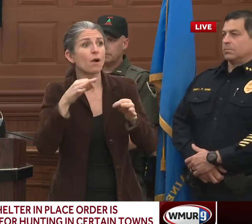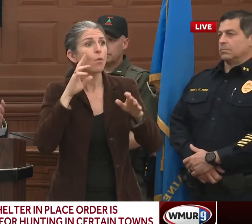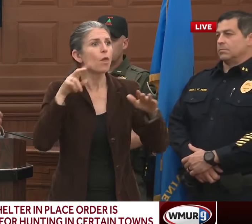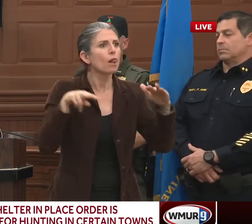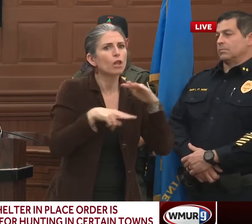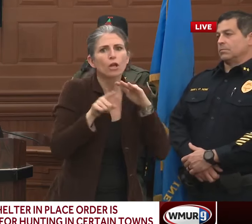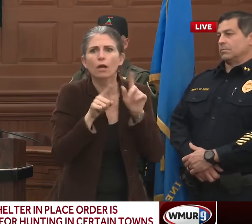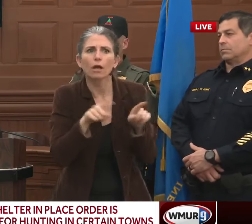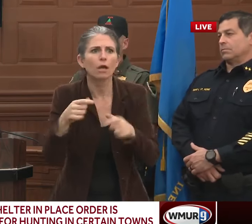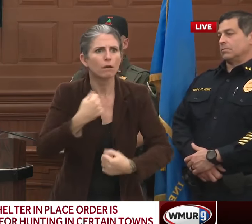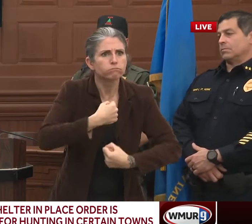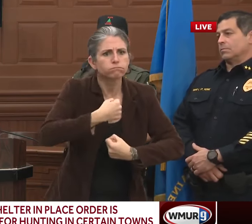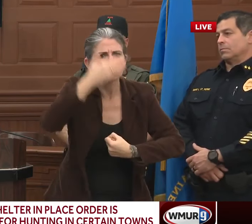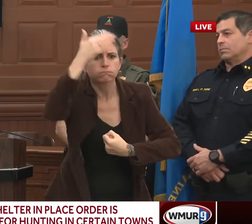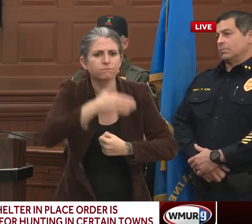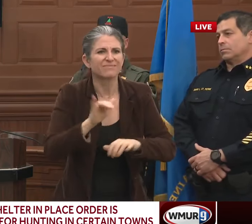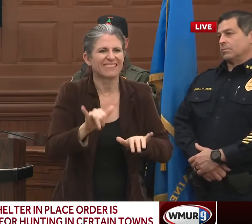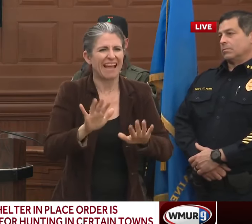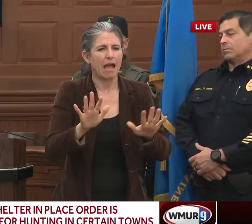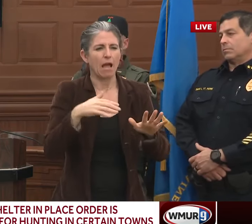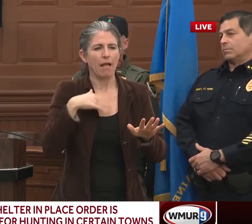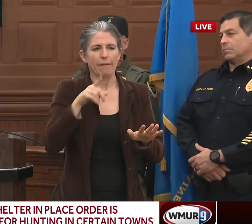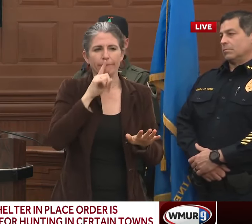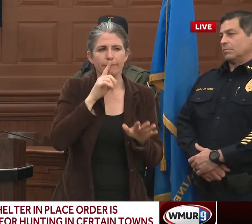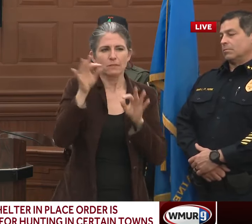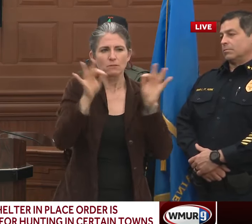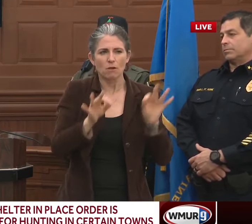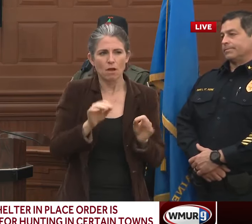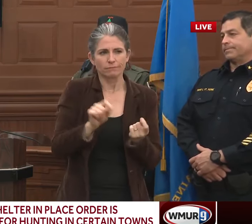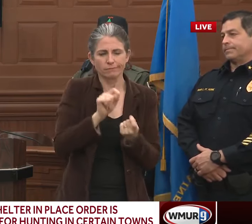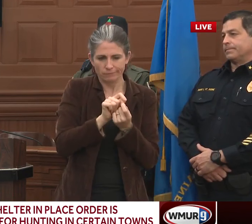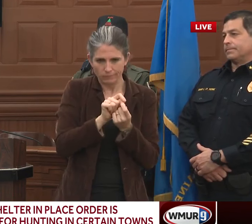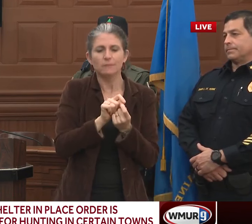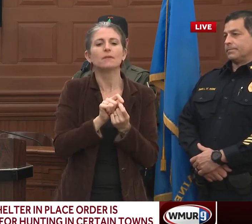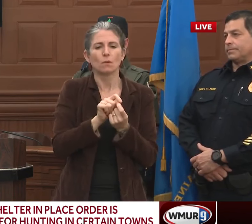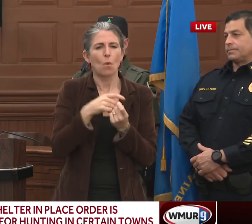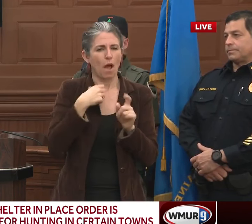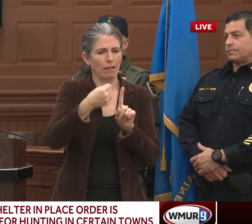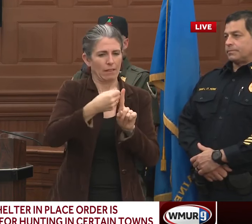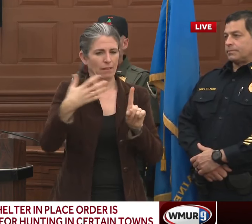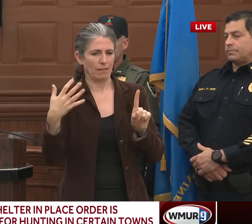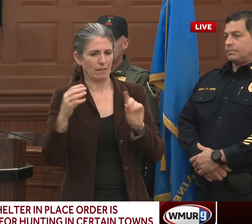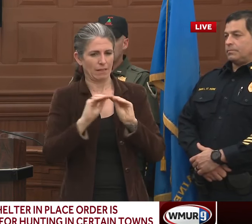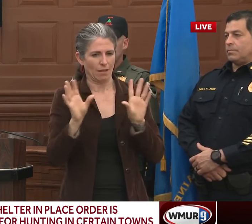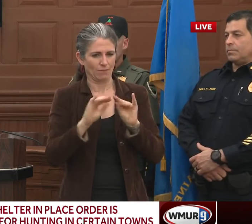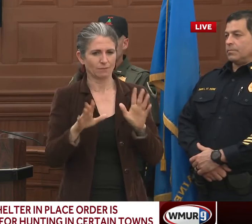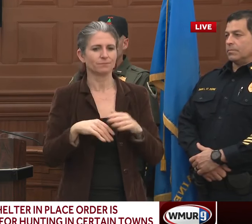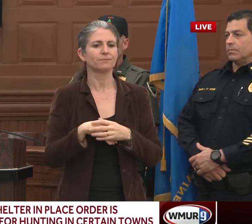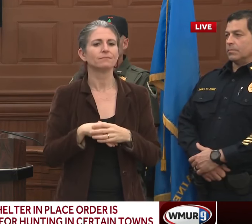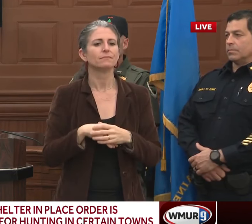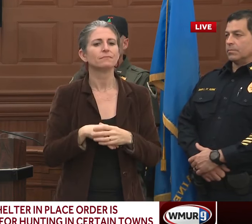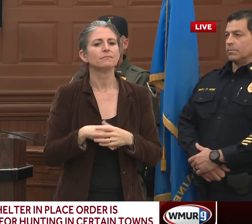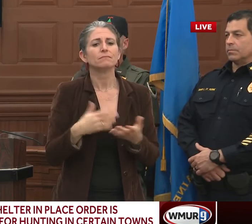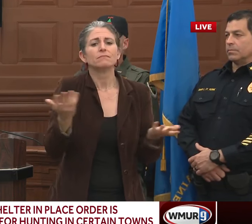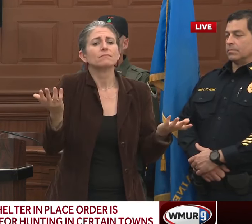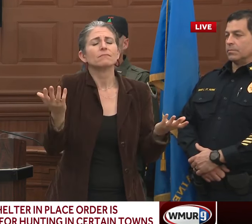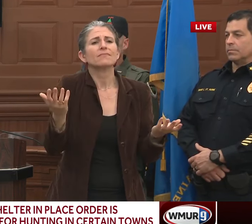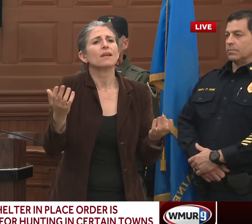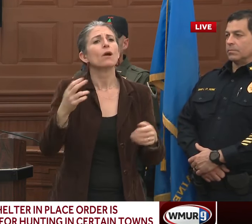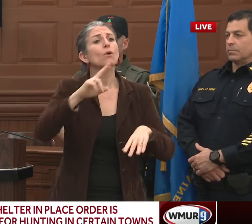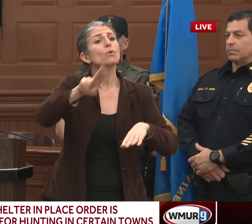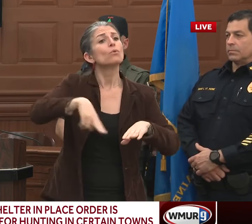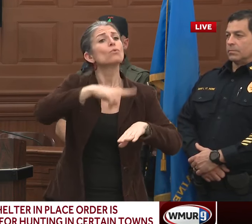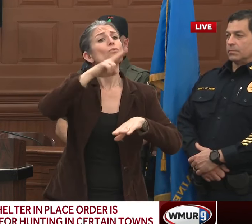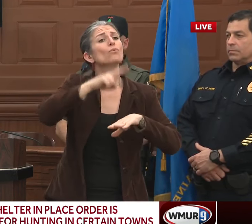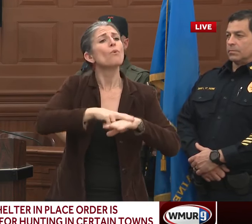locations, what would that look like? Neighborhood canvases could be a couple of officers knocking on a door. And that's going to be happening at various